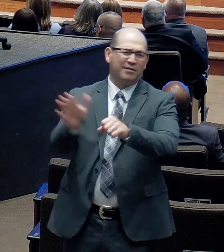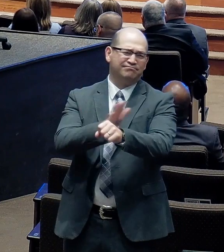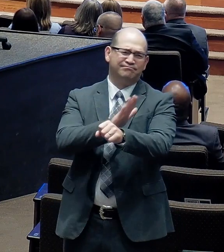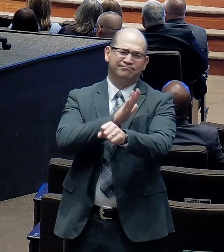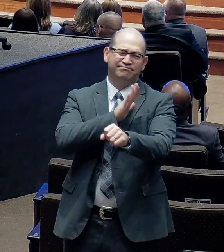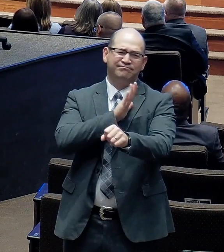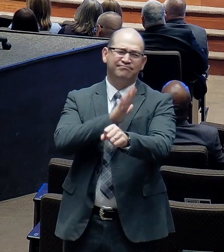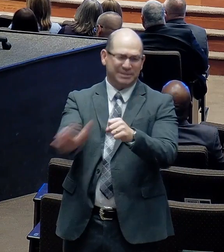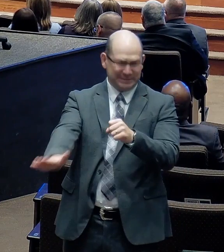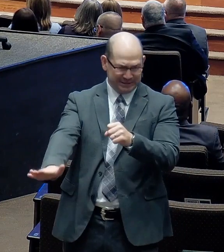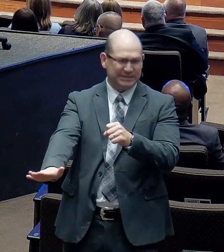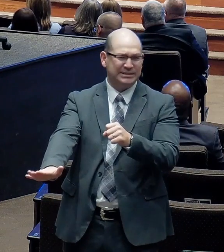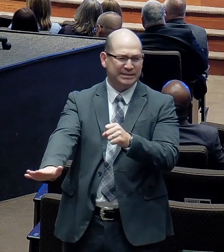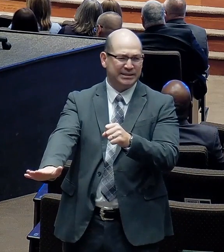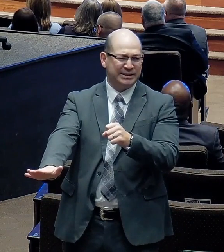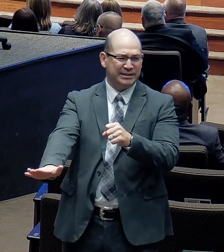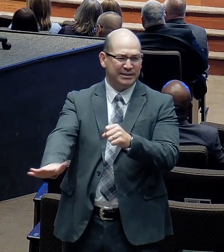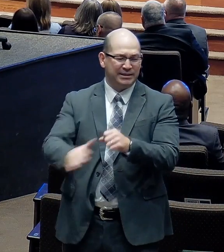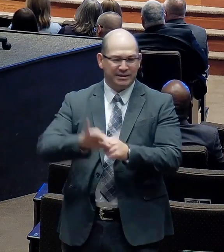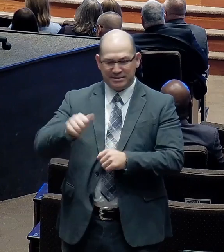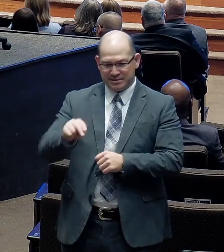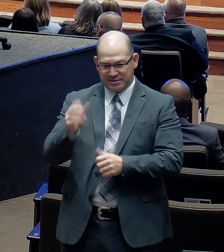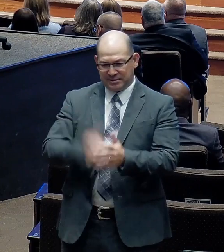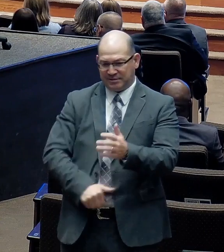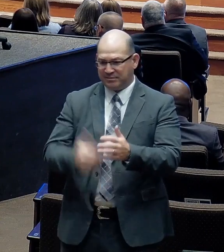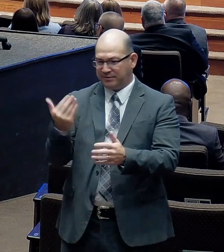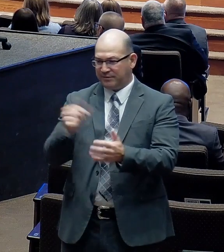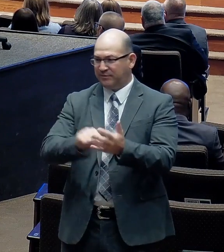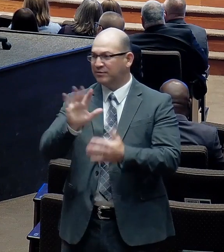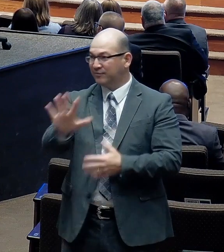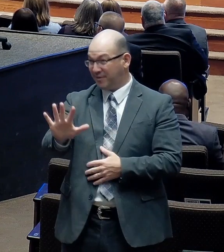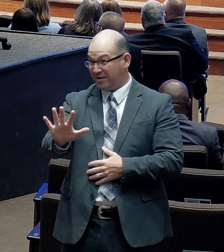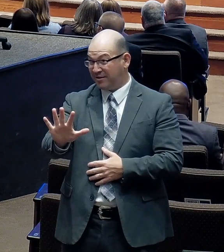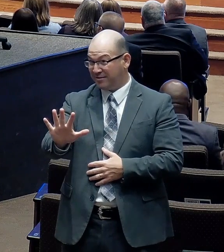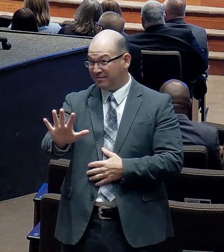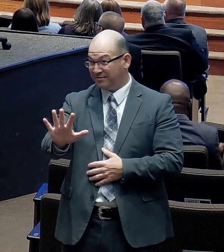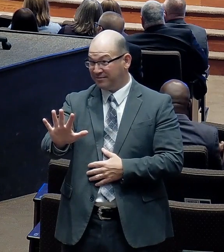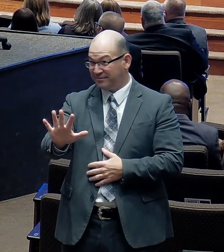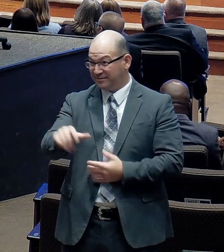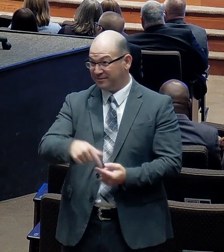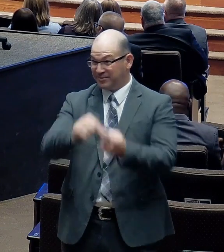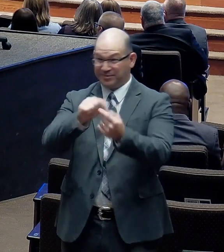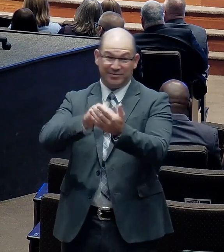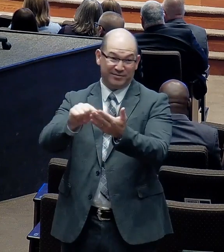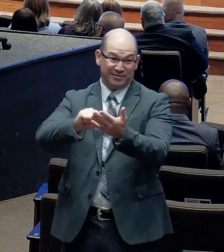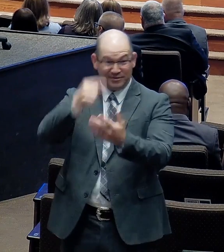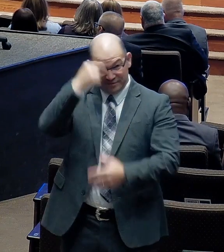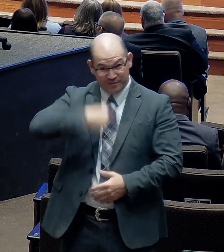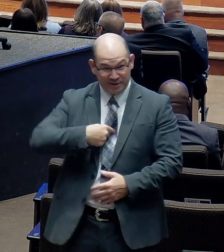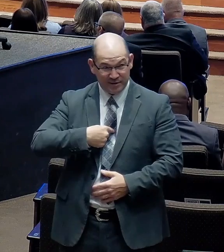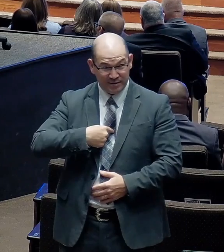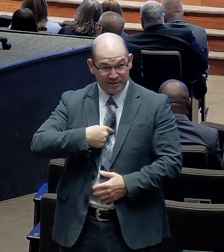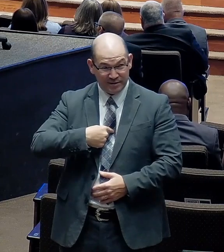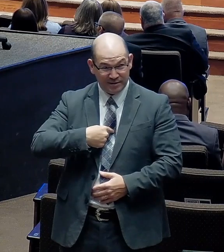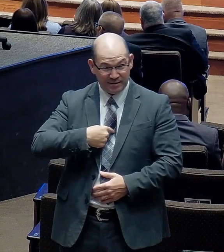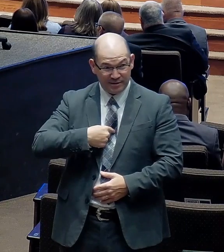John 15. 5. Has always been one of my favorite verses. He that abideth in me and I. I am the vine. You are the branch.